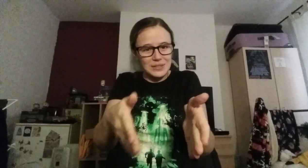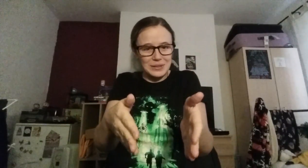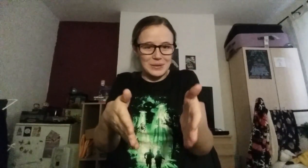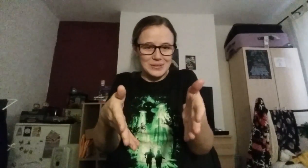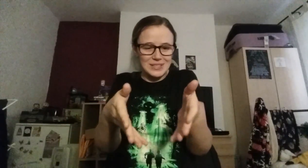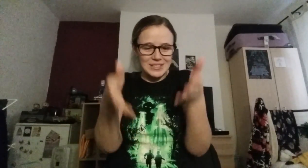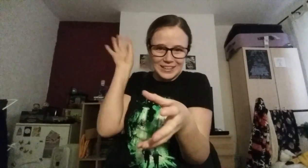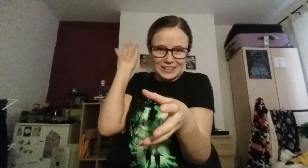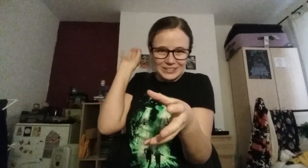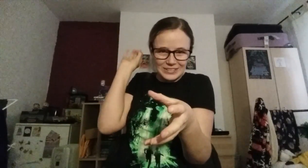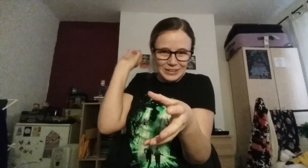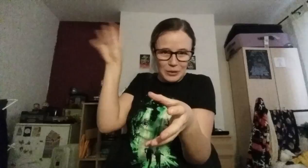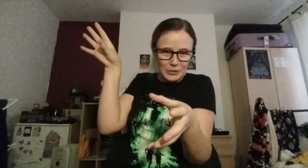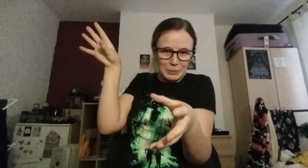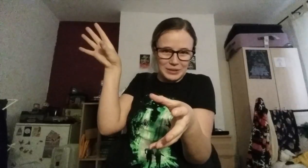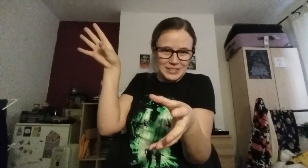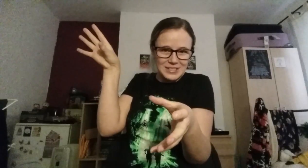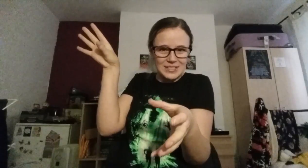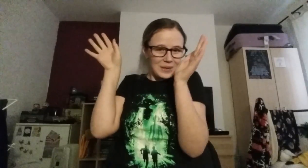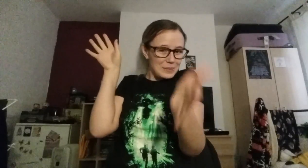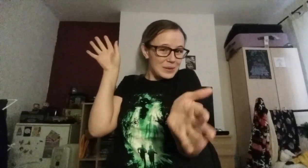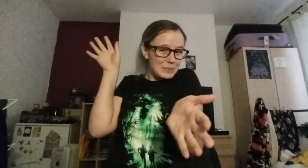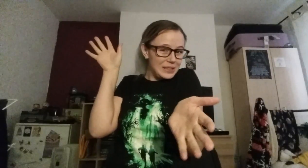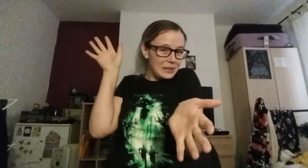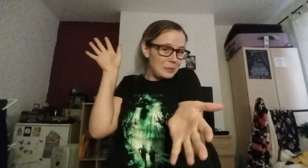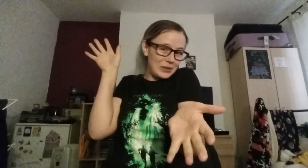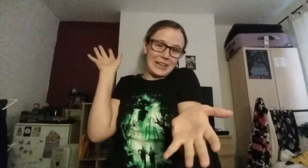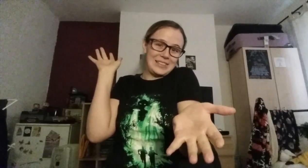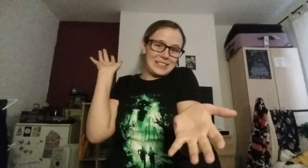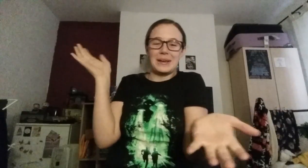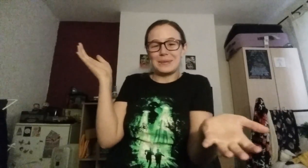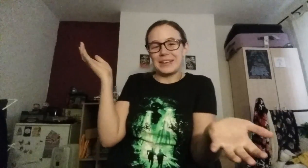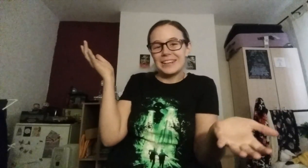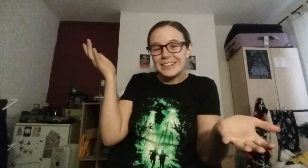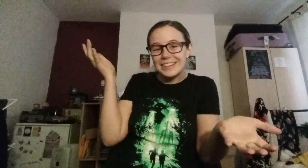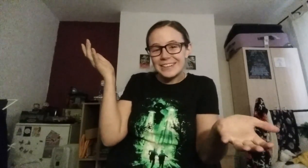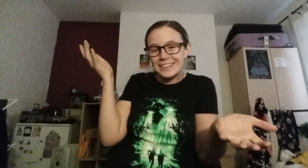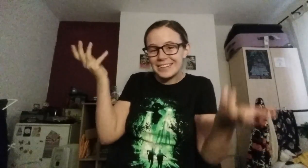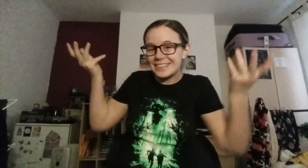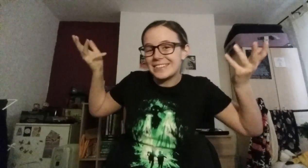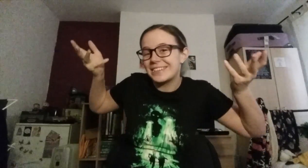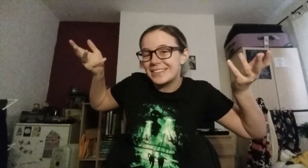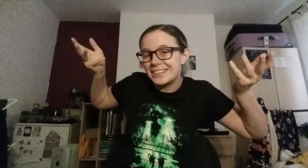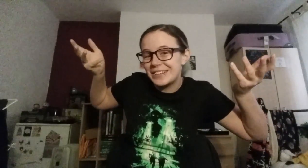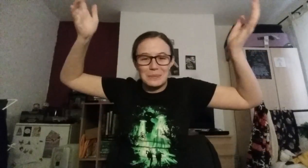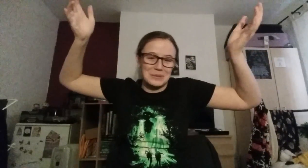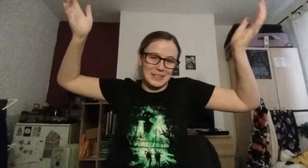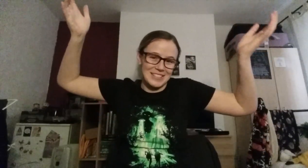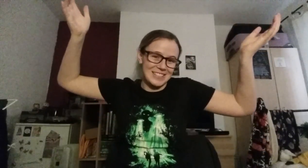on those than on the horribleness, maybe there'll be a little more light. Maybe. We can hope. Let's be optimists.